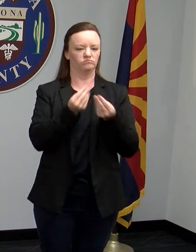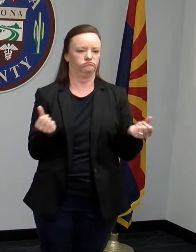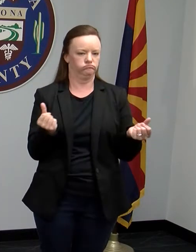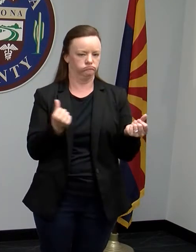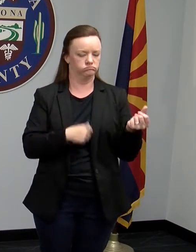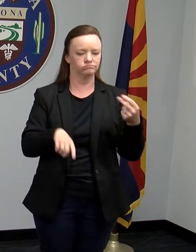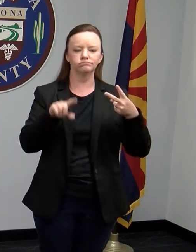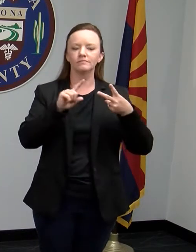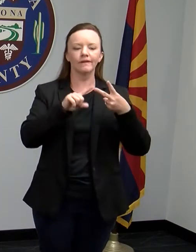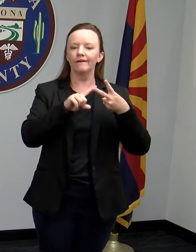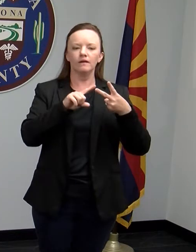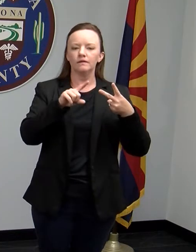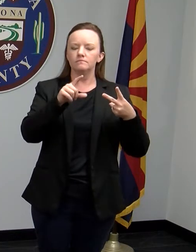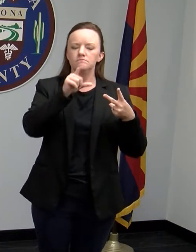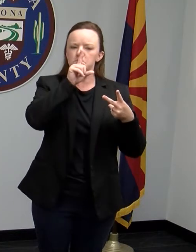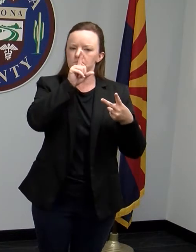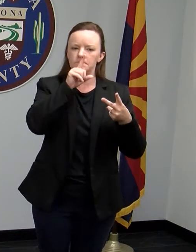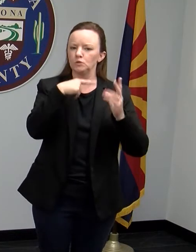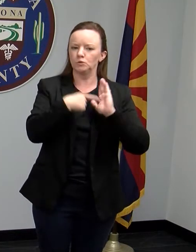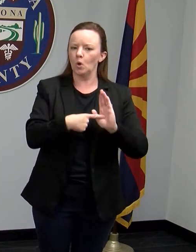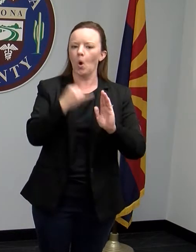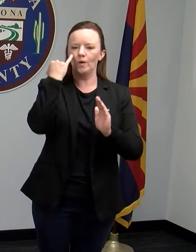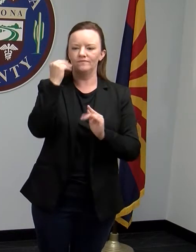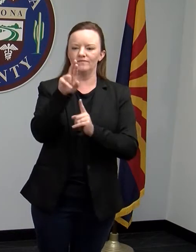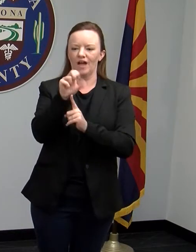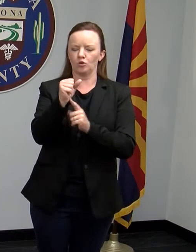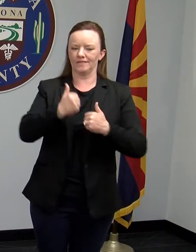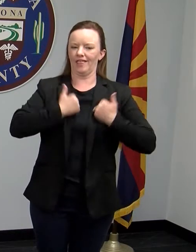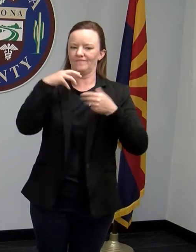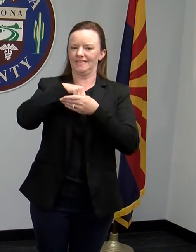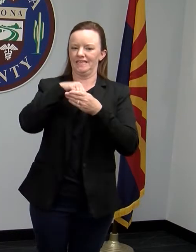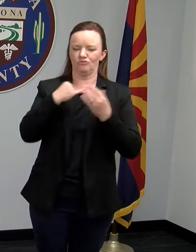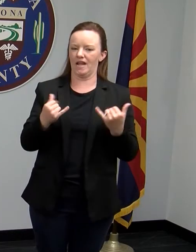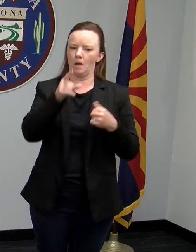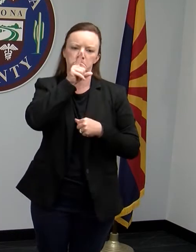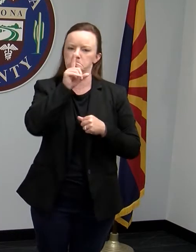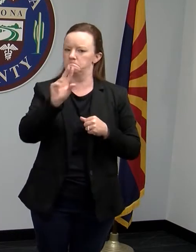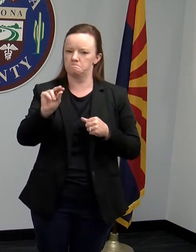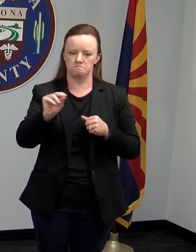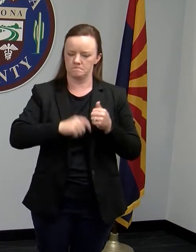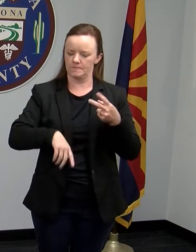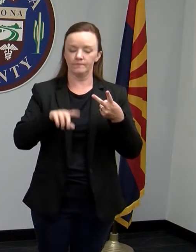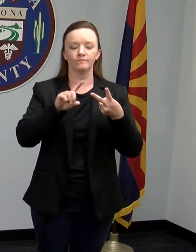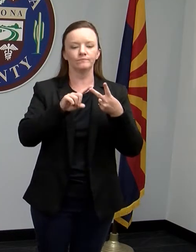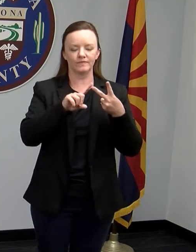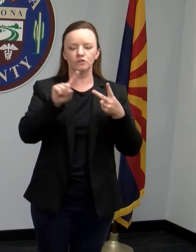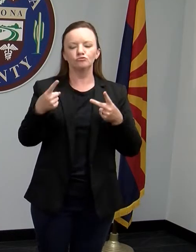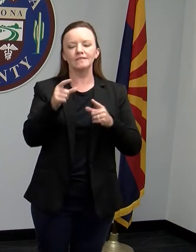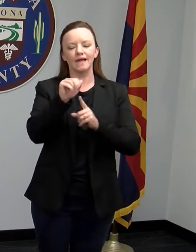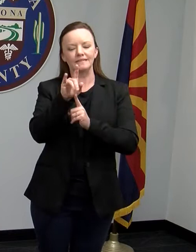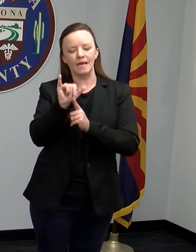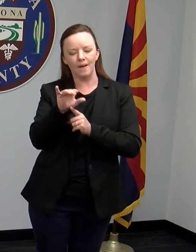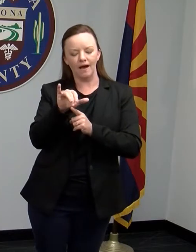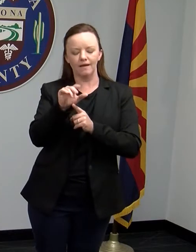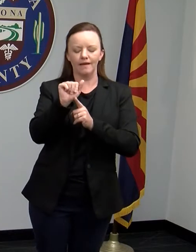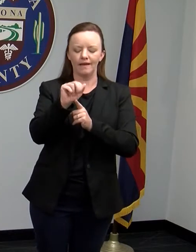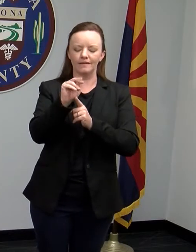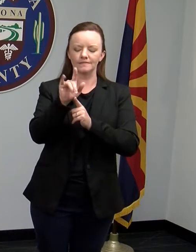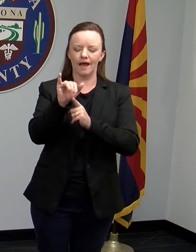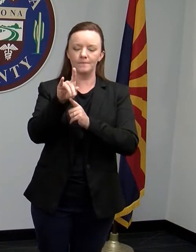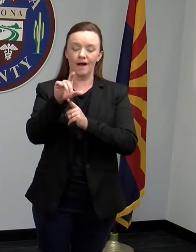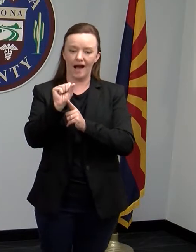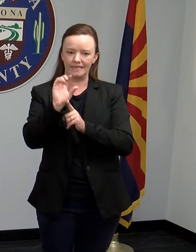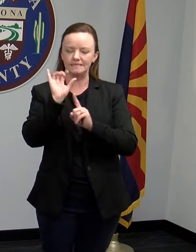the virus itself. Instead, they detect whether someone has the antibodies in their immune system that